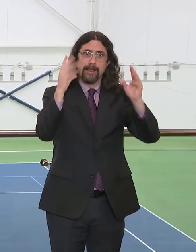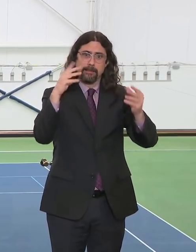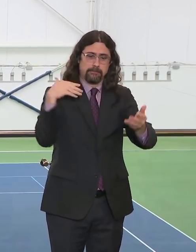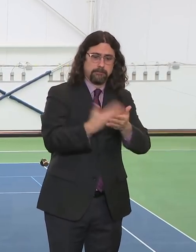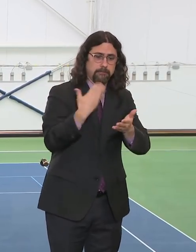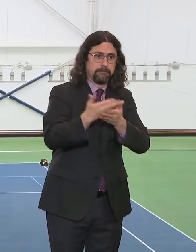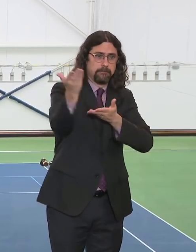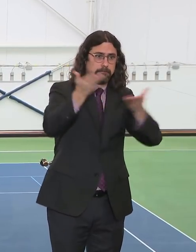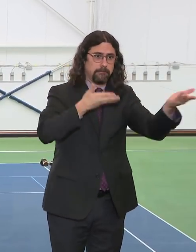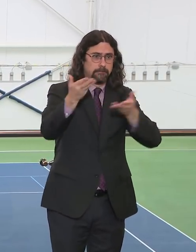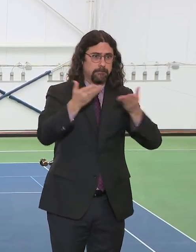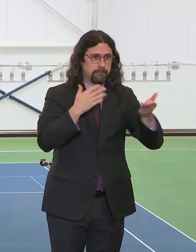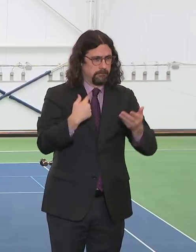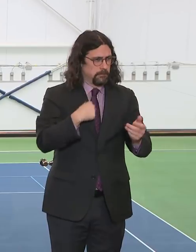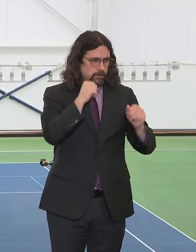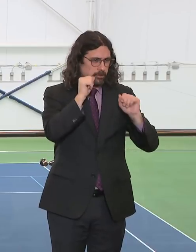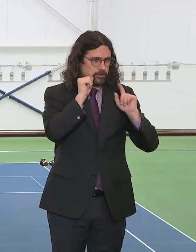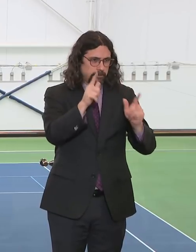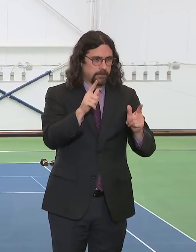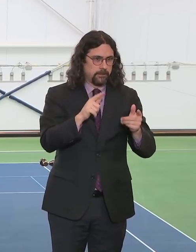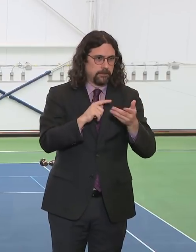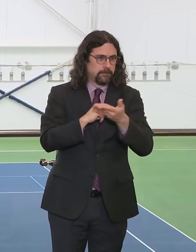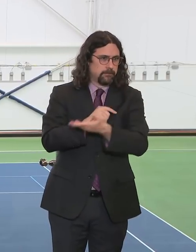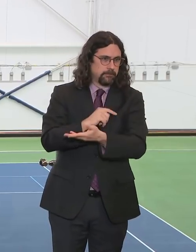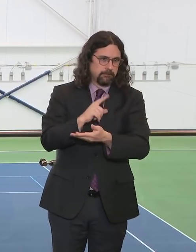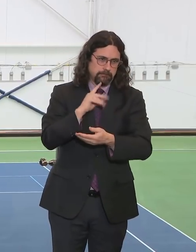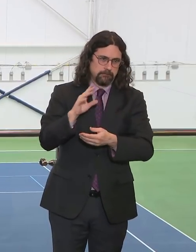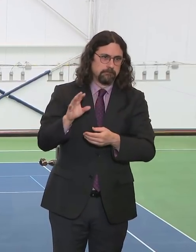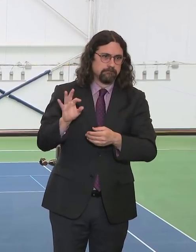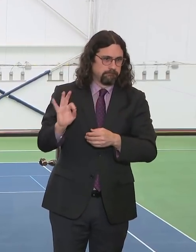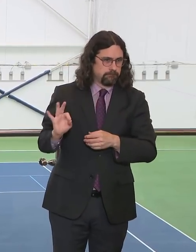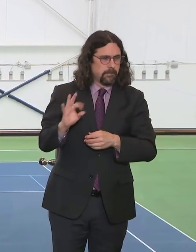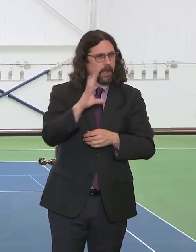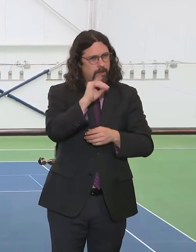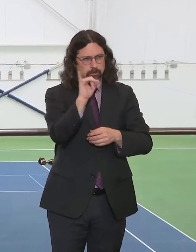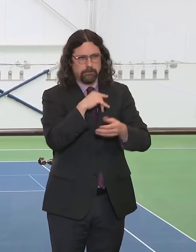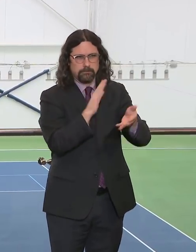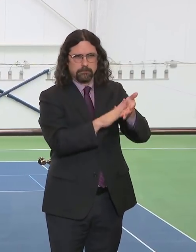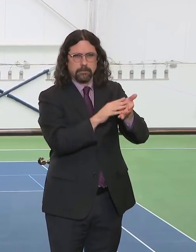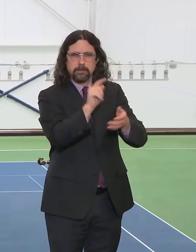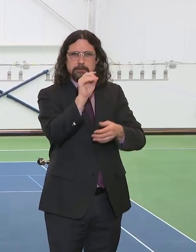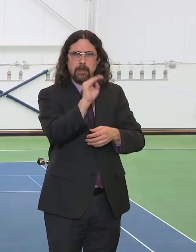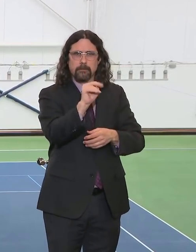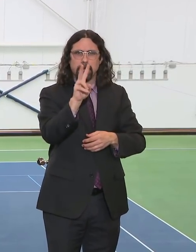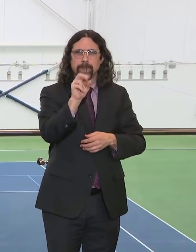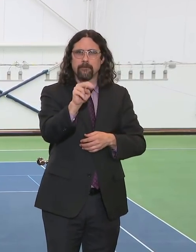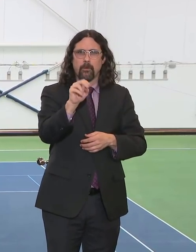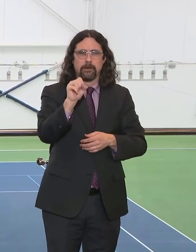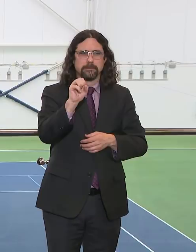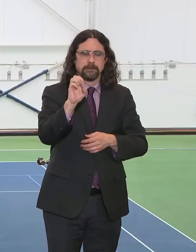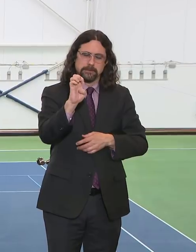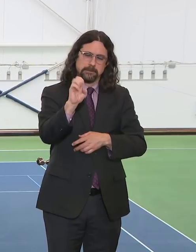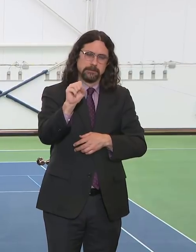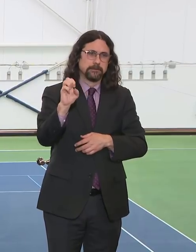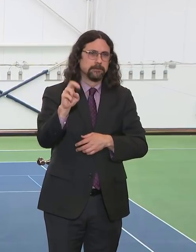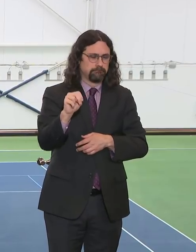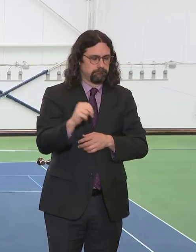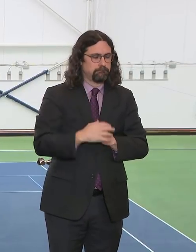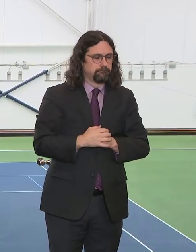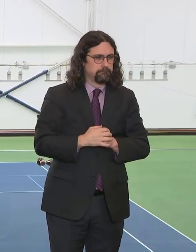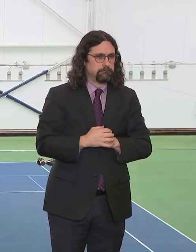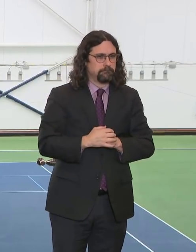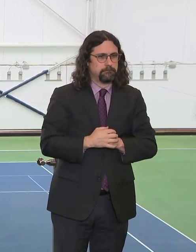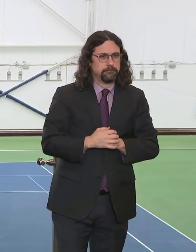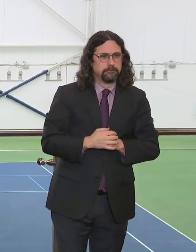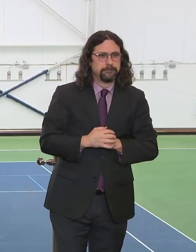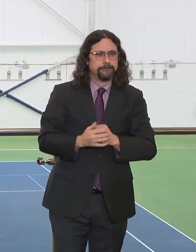Can you give us an update on Elmhurst Hospital and where that stands? What's the number of fatalities that have come to you there? Dr. Wei will join me. I just want to